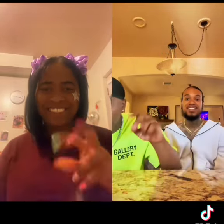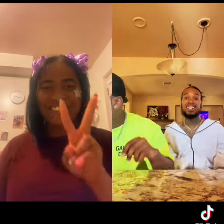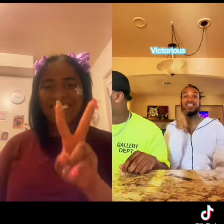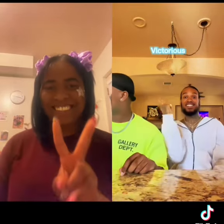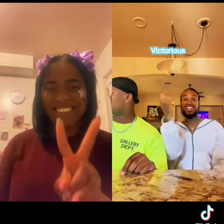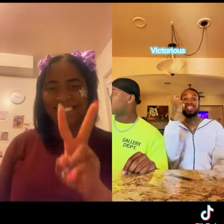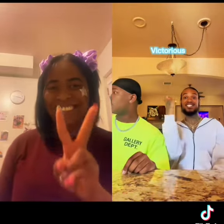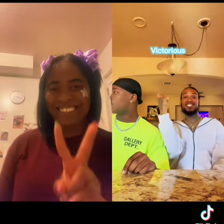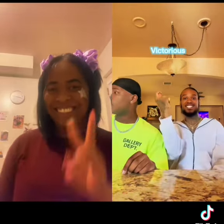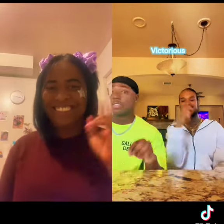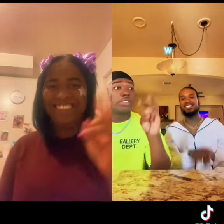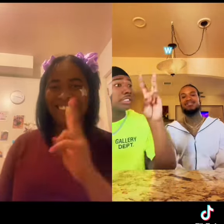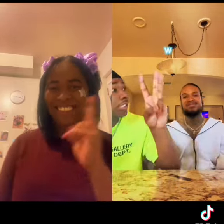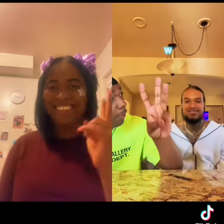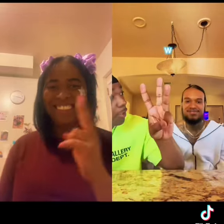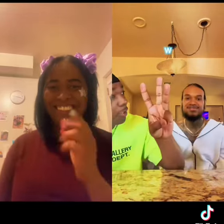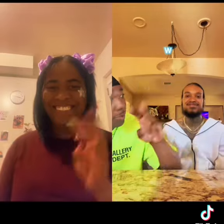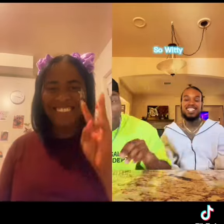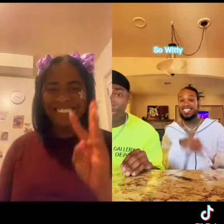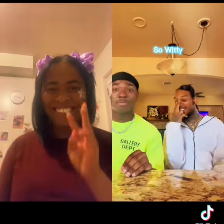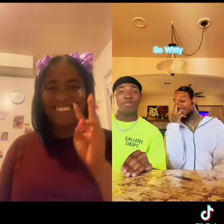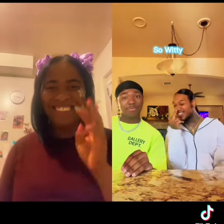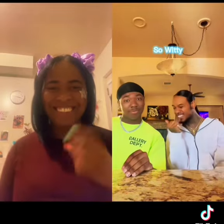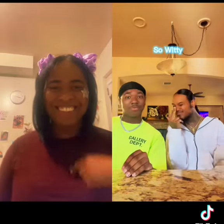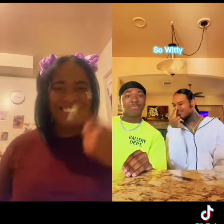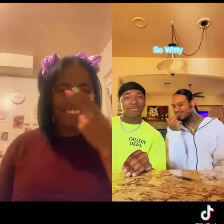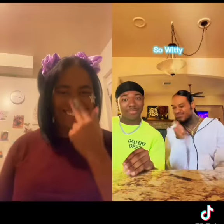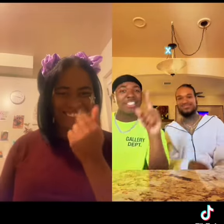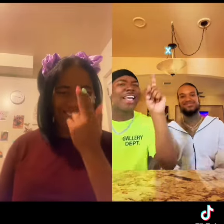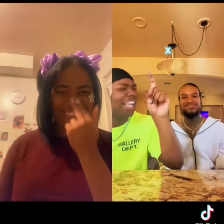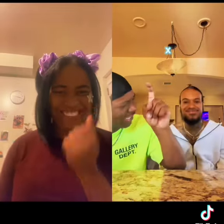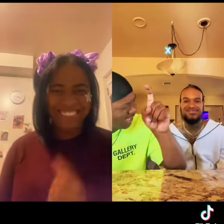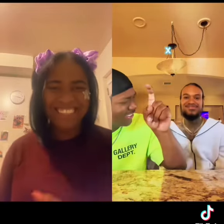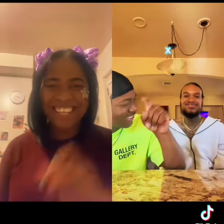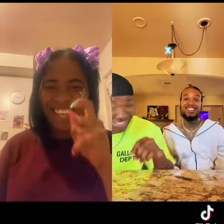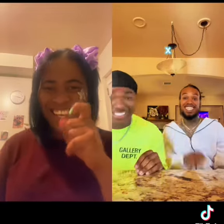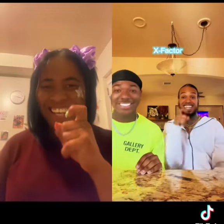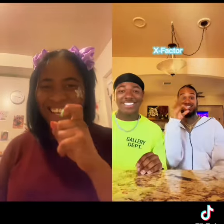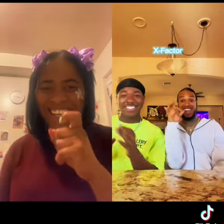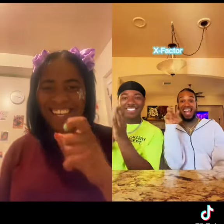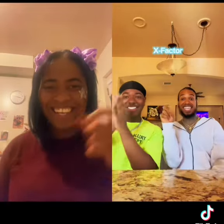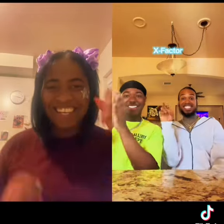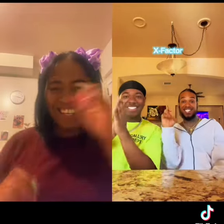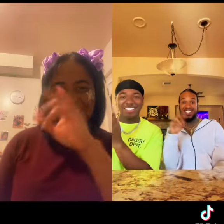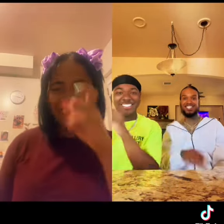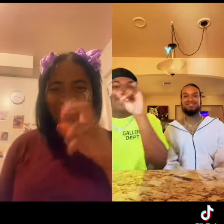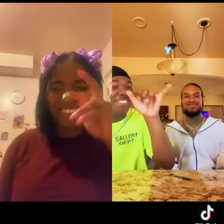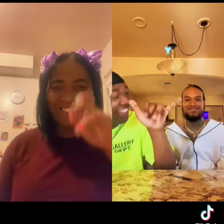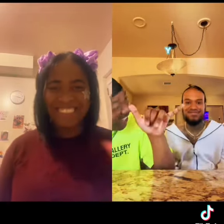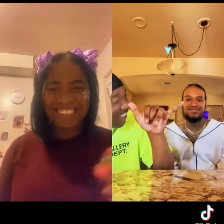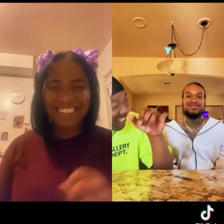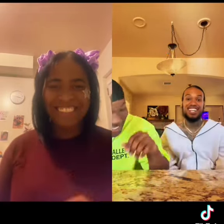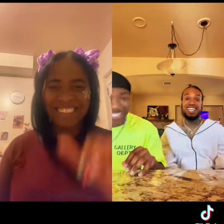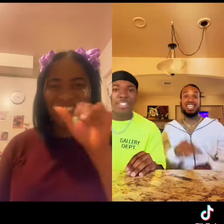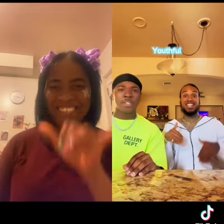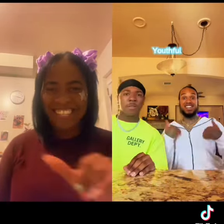Victorious W. I'm so with you X. I'm the X Factor Y. And you